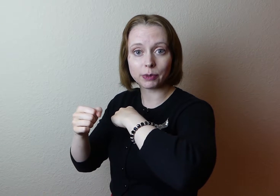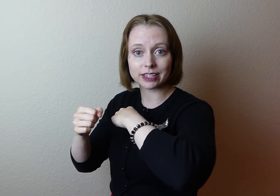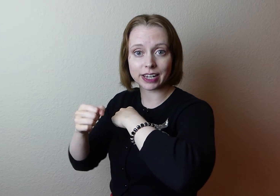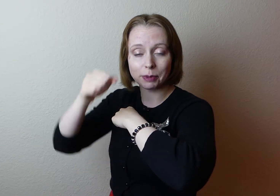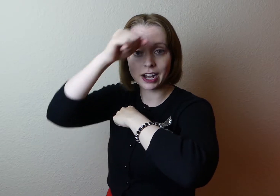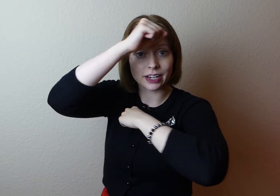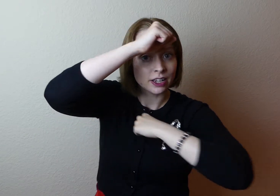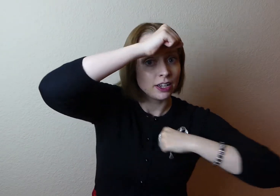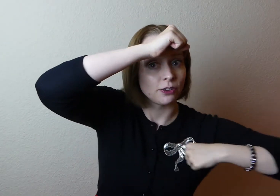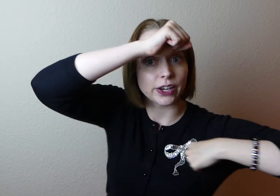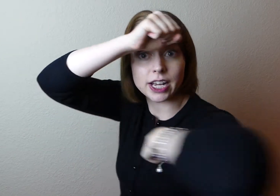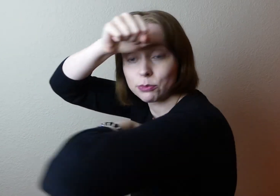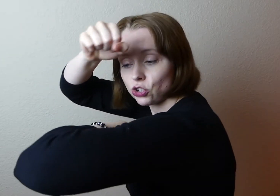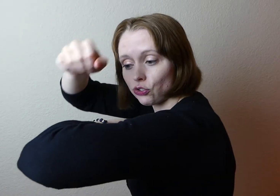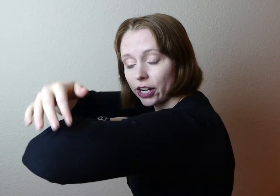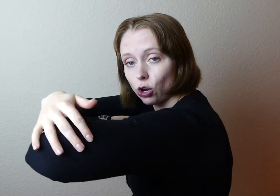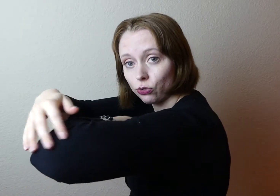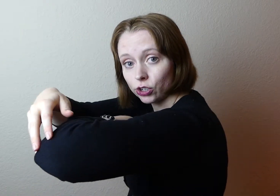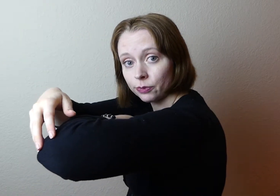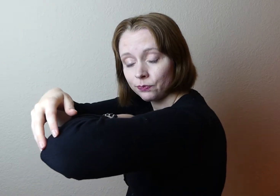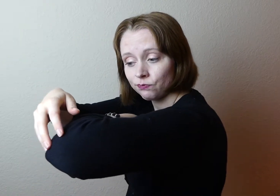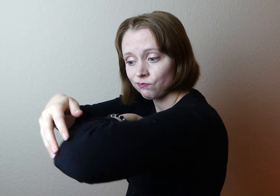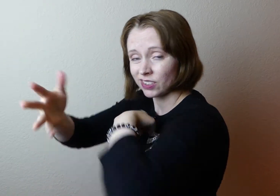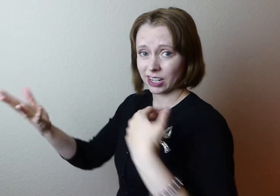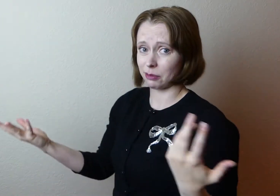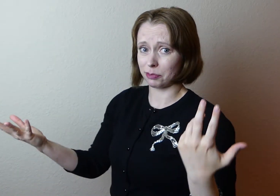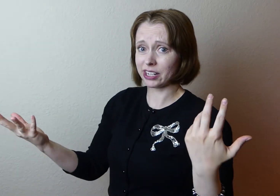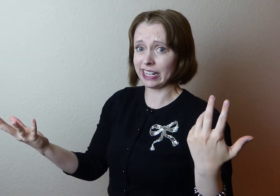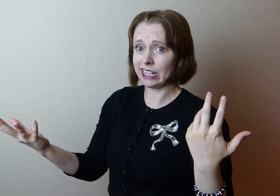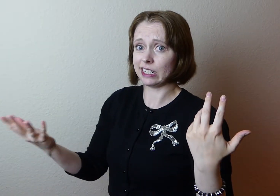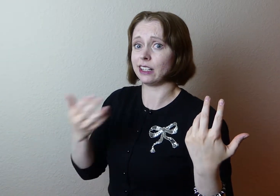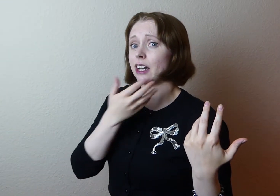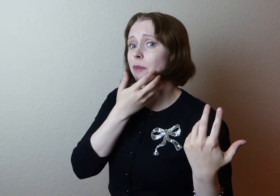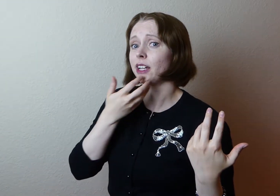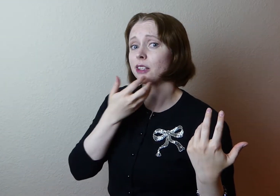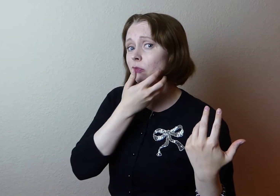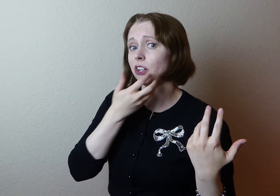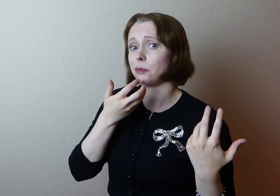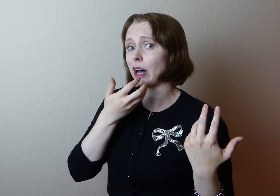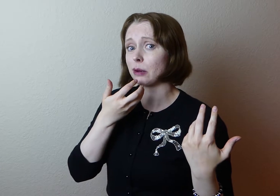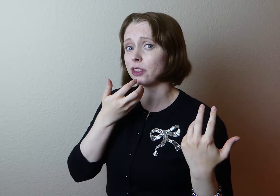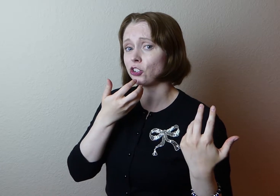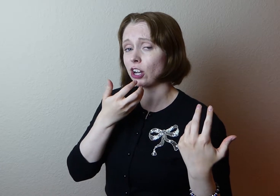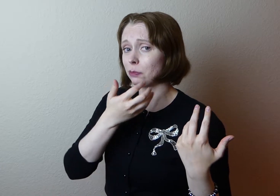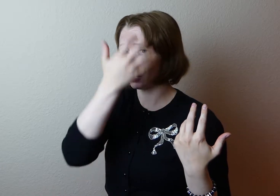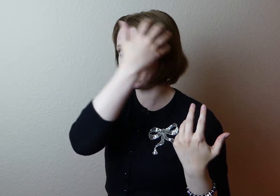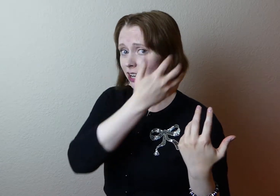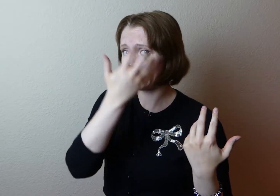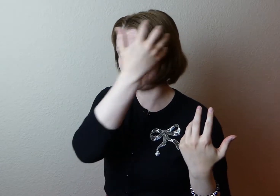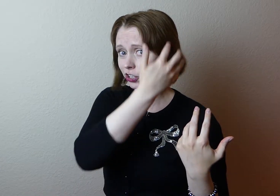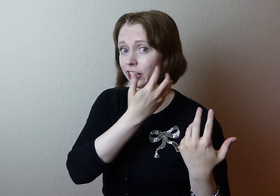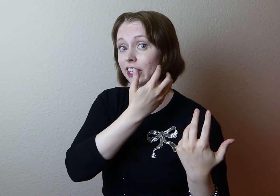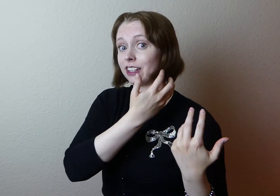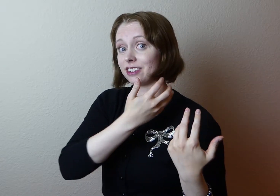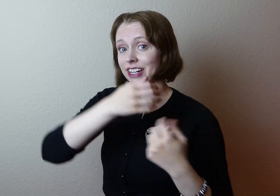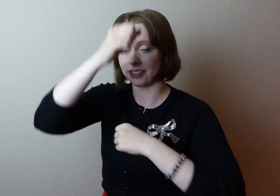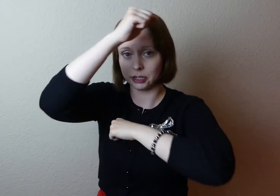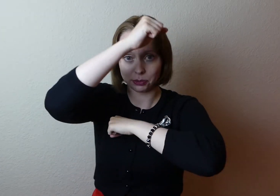my same height, if I come straight over, I'm not going to hit anything. I may get the very bottom of the jaw, but I'm not actually going to get in this nice temple